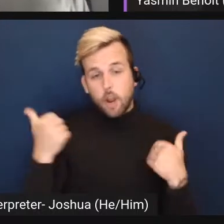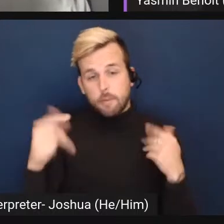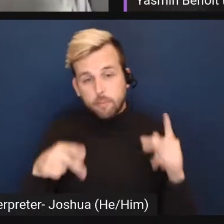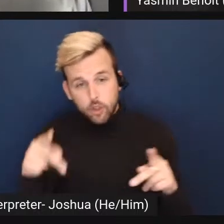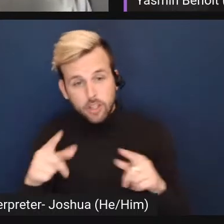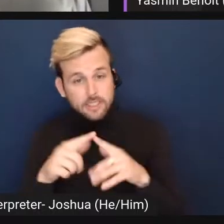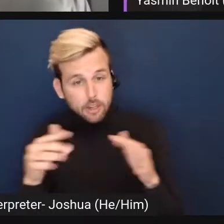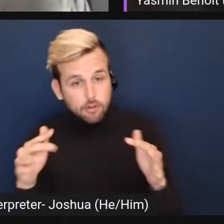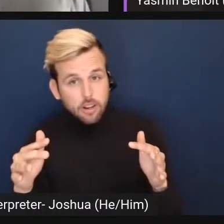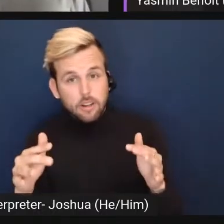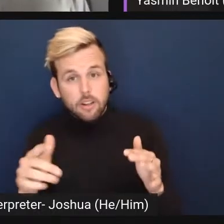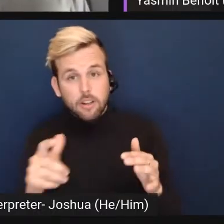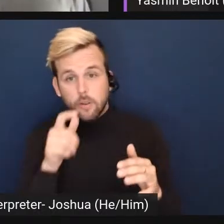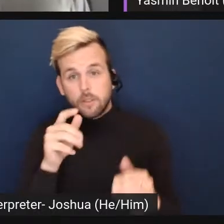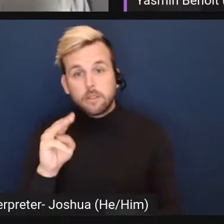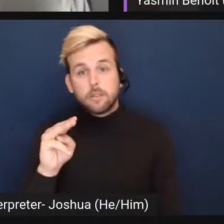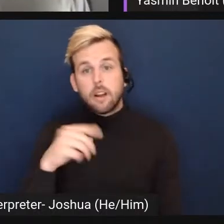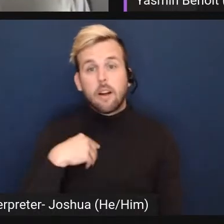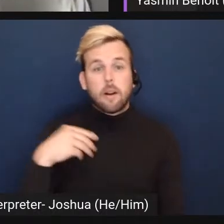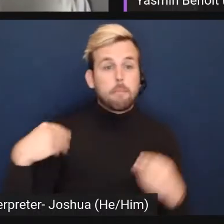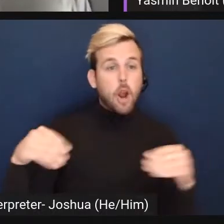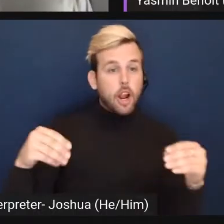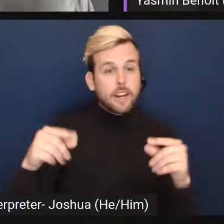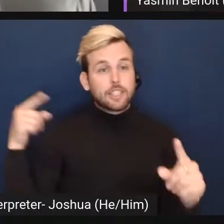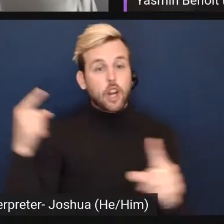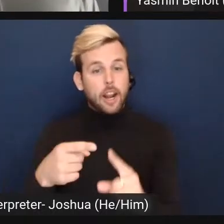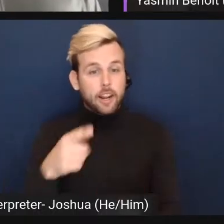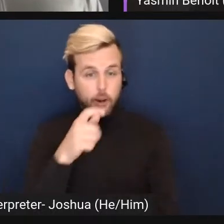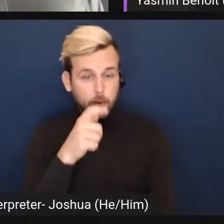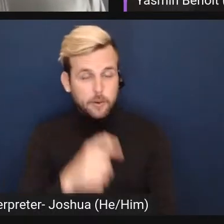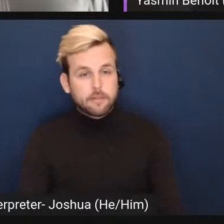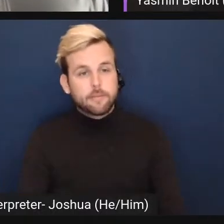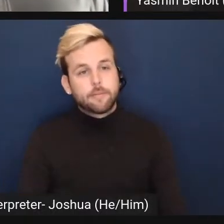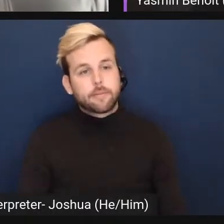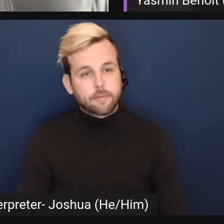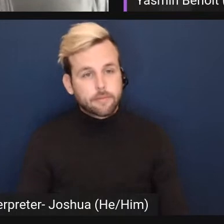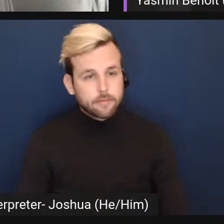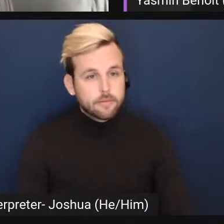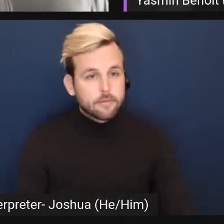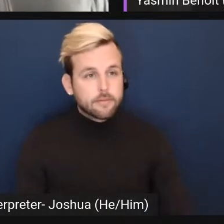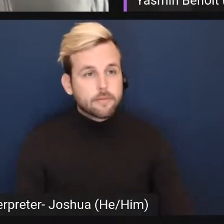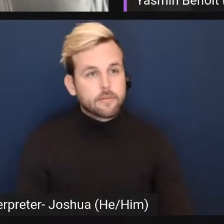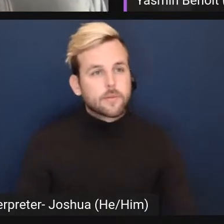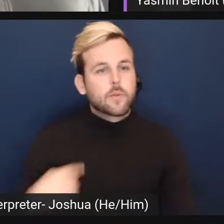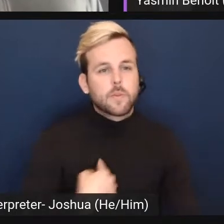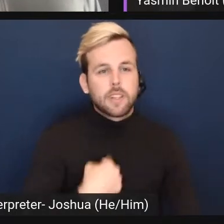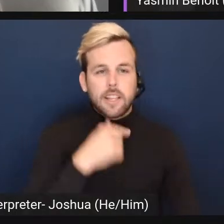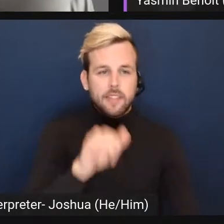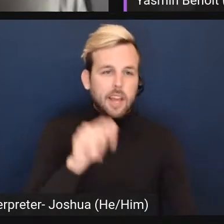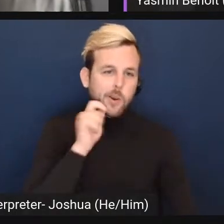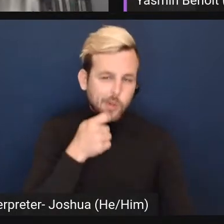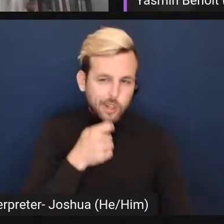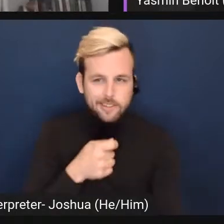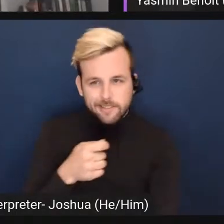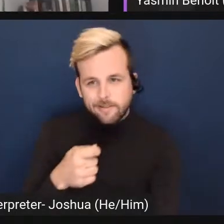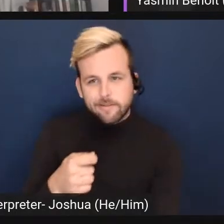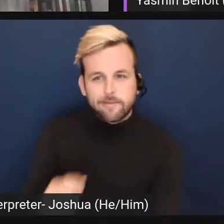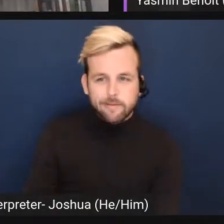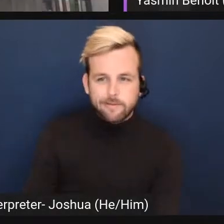Who's our marketing targeting? Oh, man. Um, we're, we're not that cool, y'all. Um,